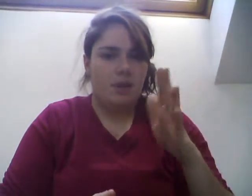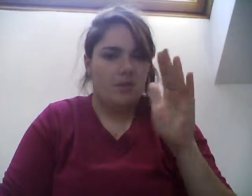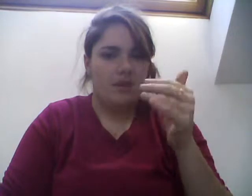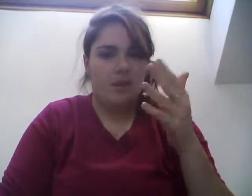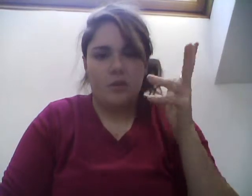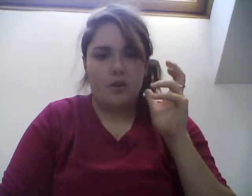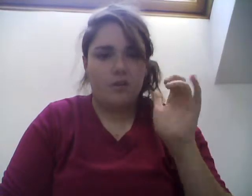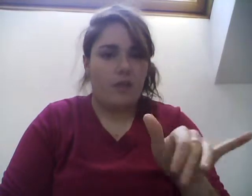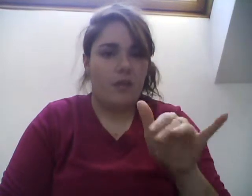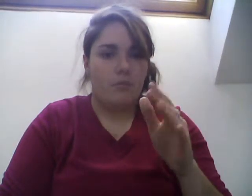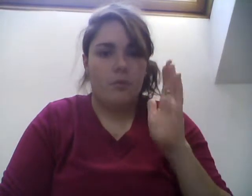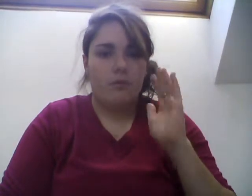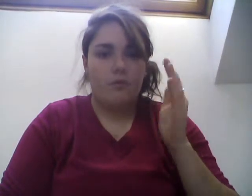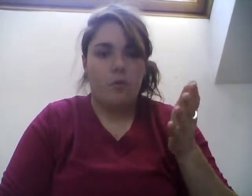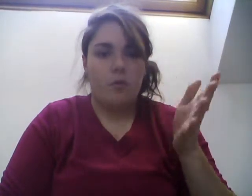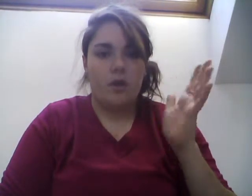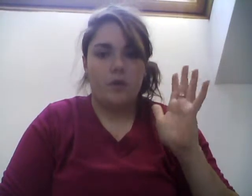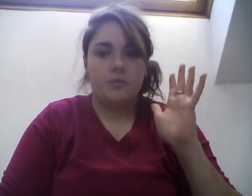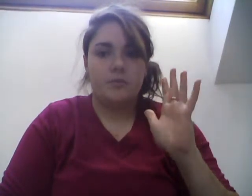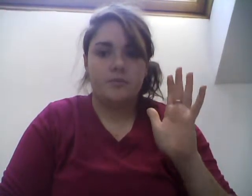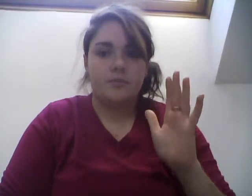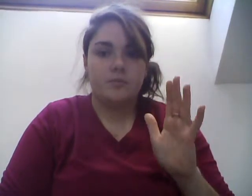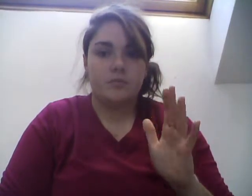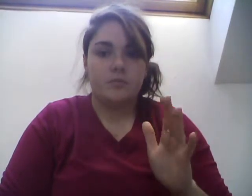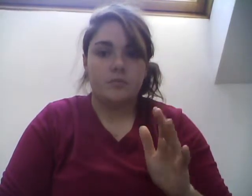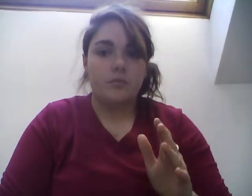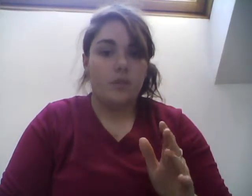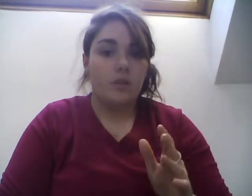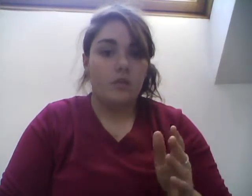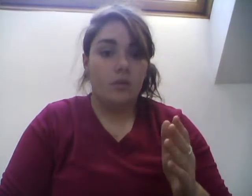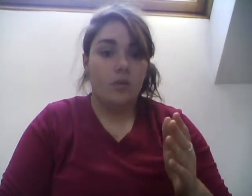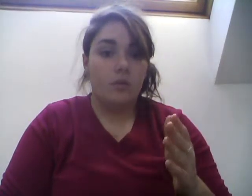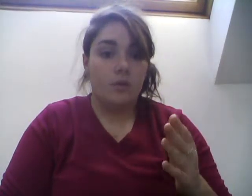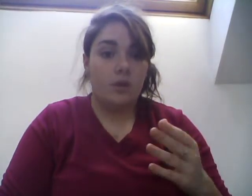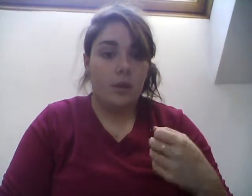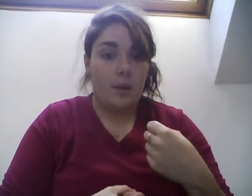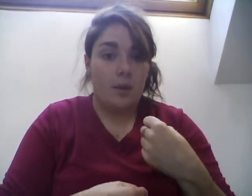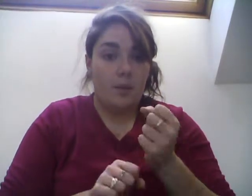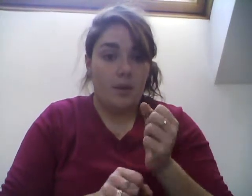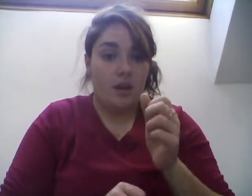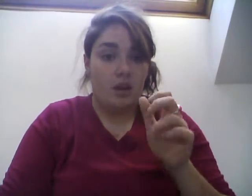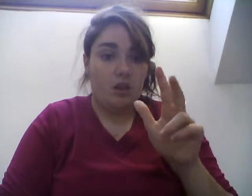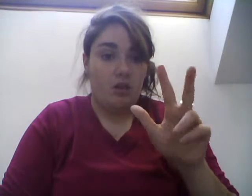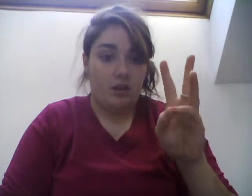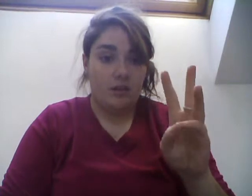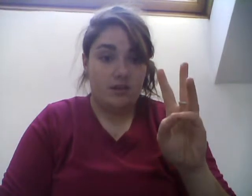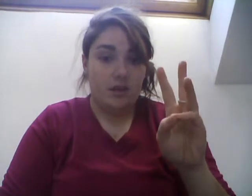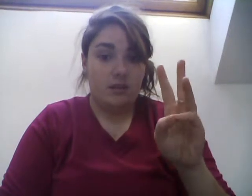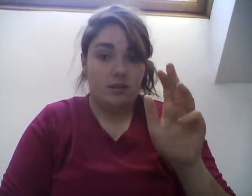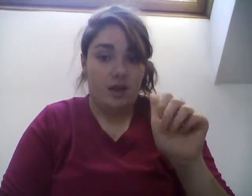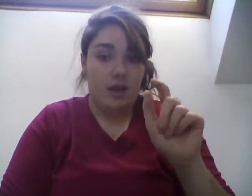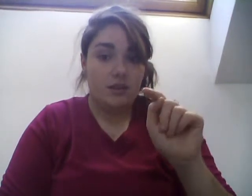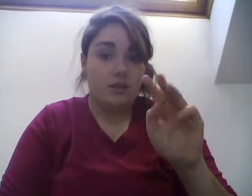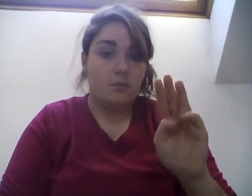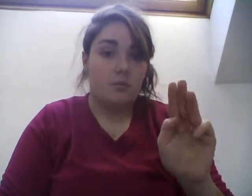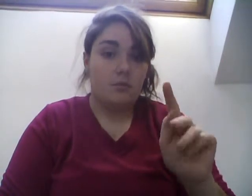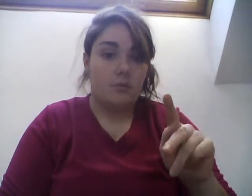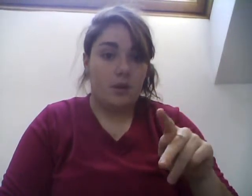molecules. And think about them like rechargeable batteries, okay? When you have